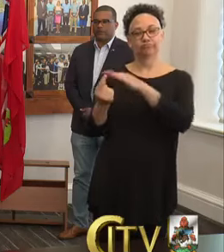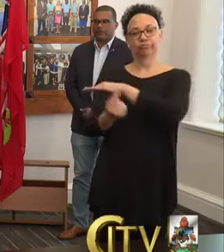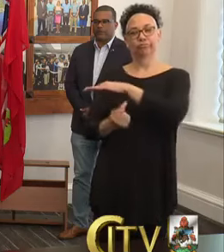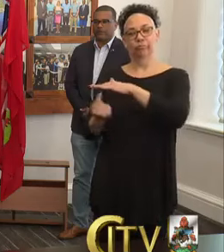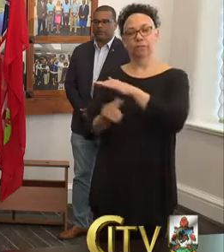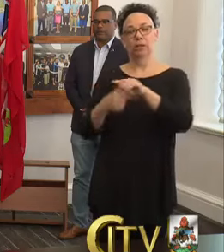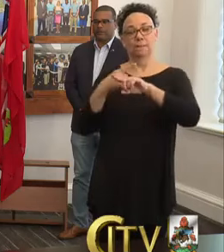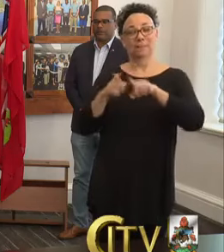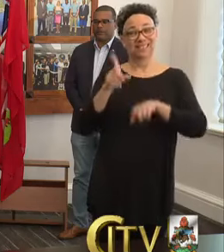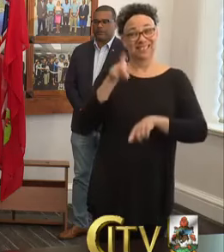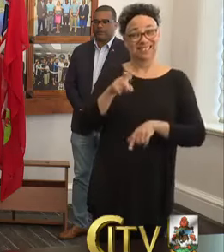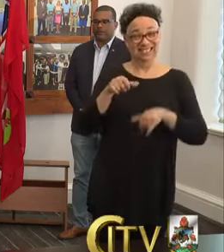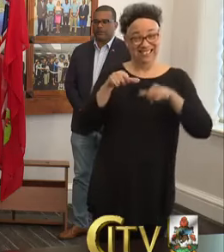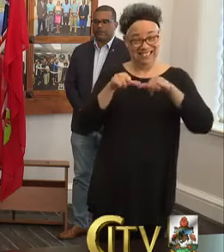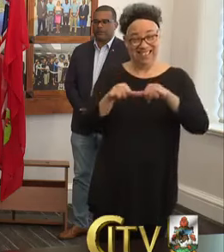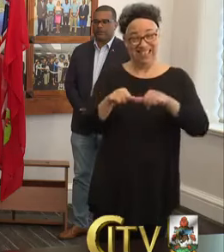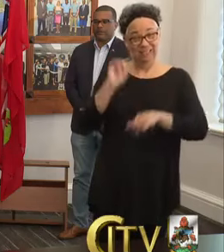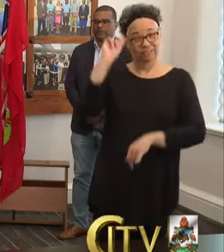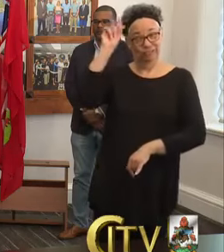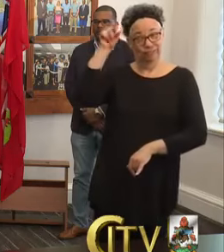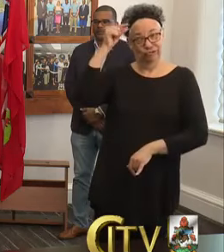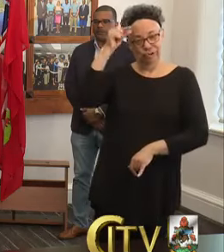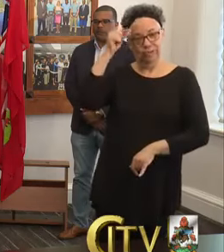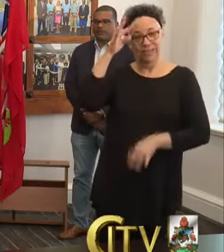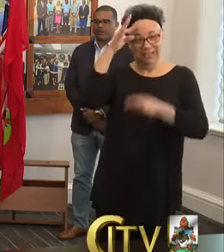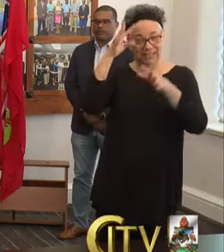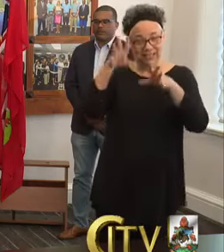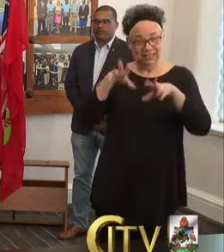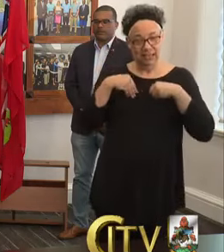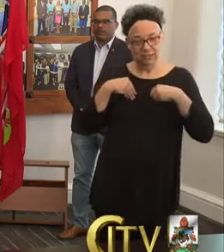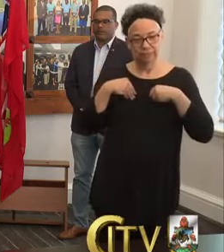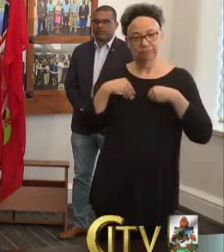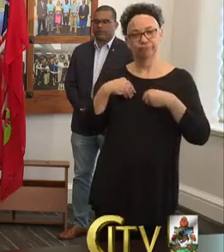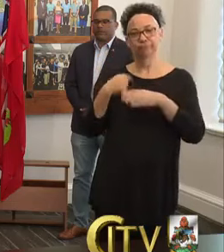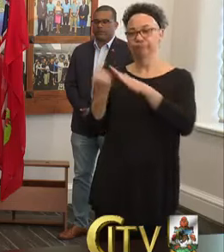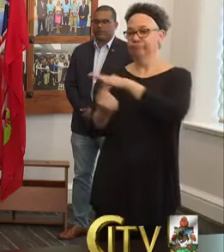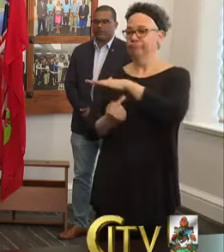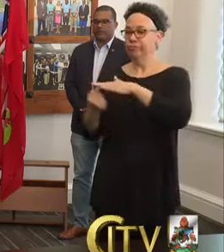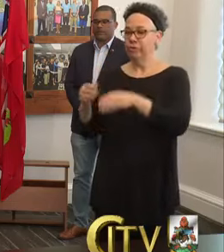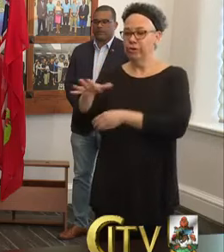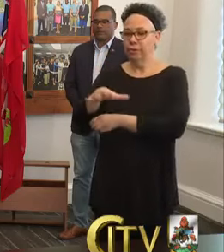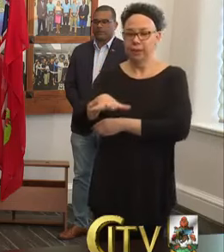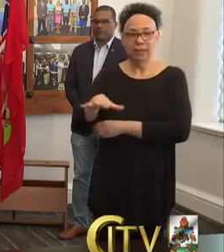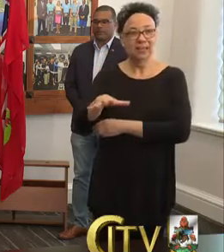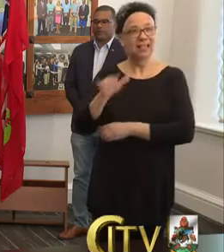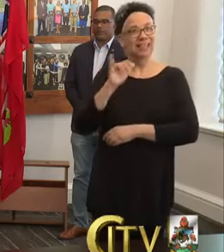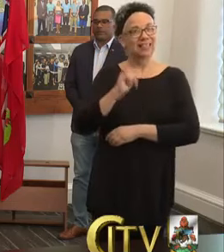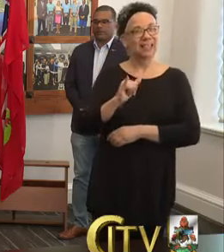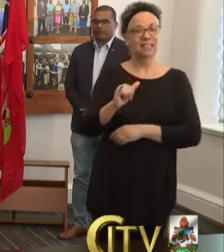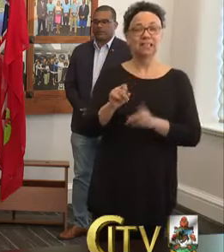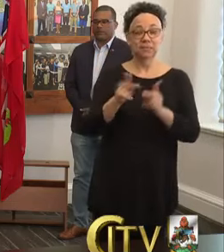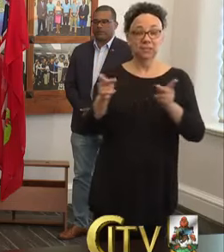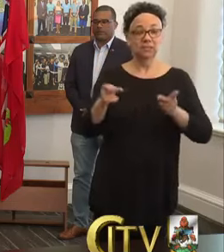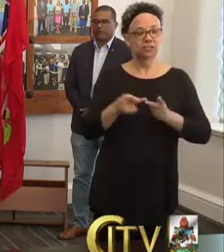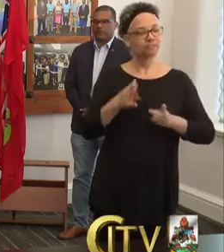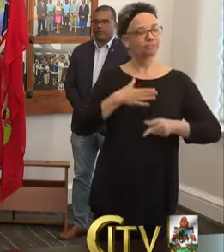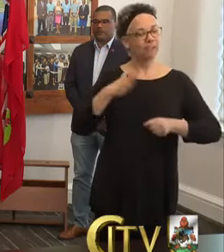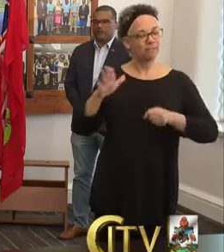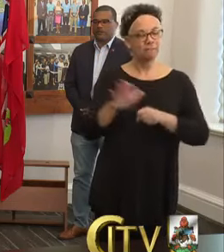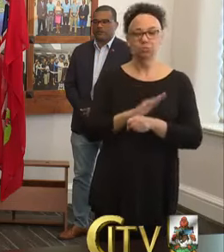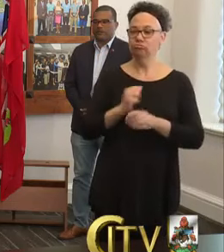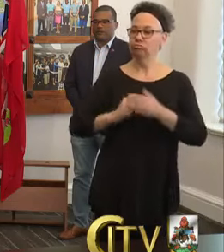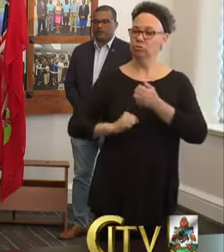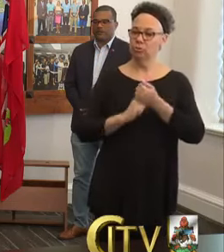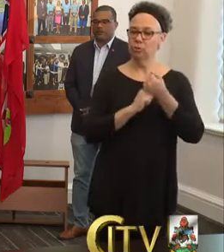stay in a government-approved quarantine facility. That is a position which has my full support, helping to keep